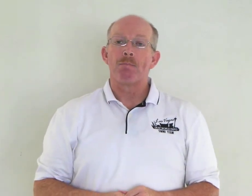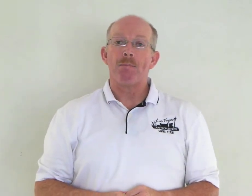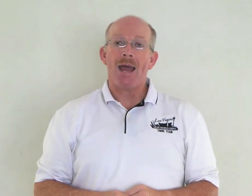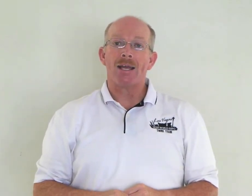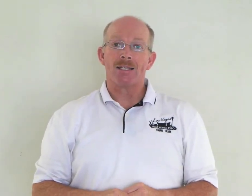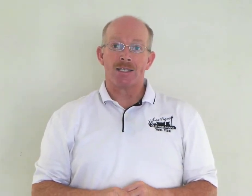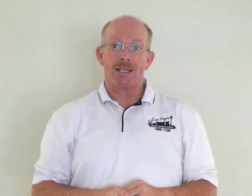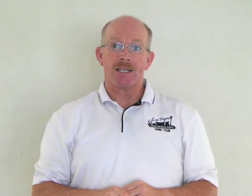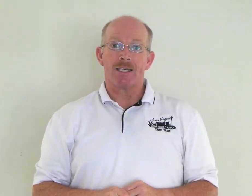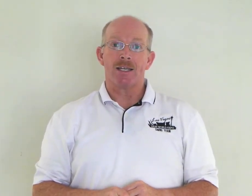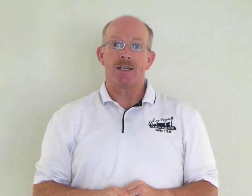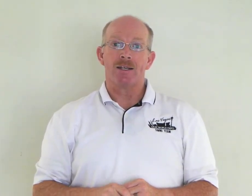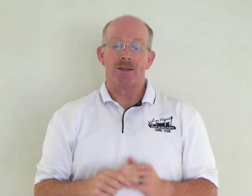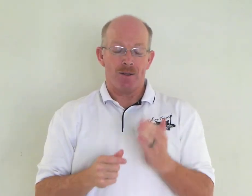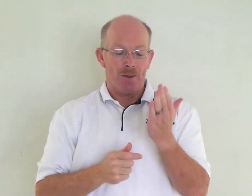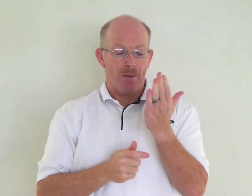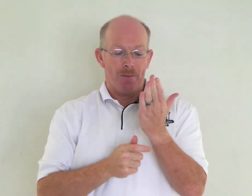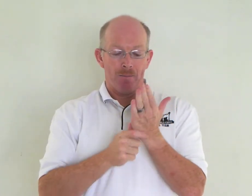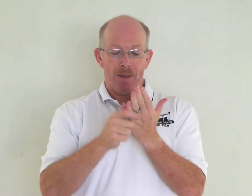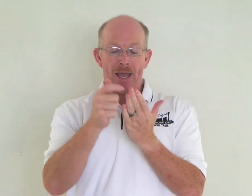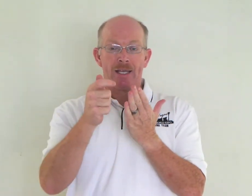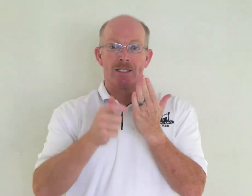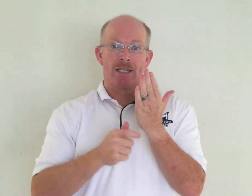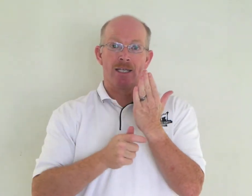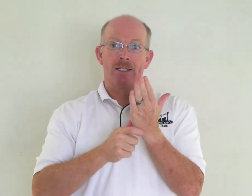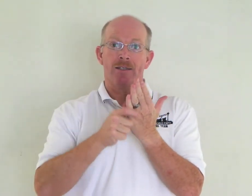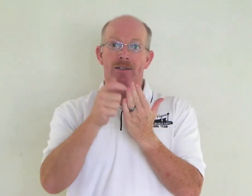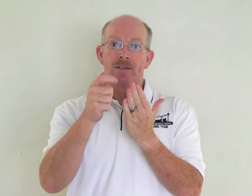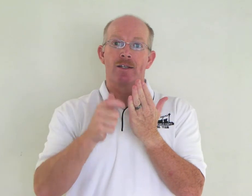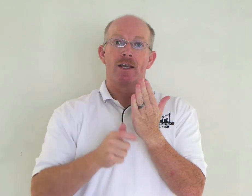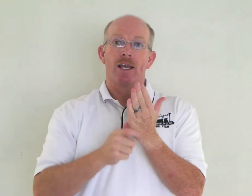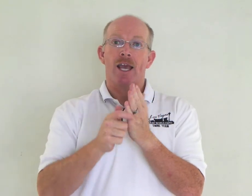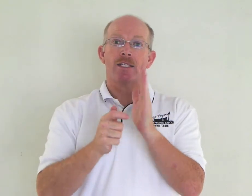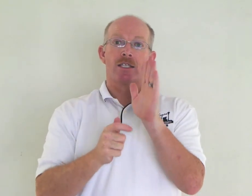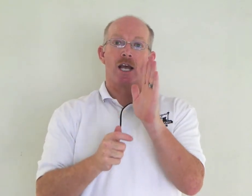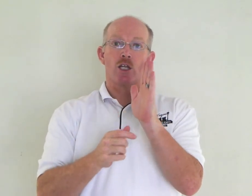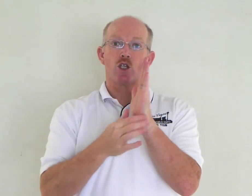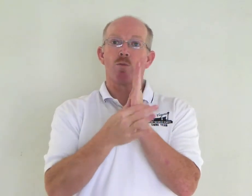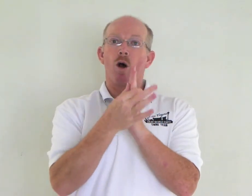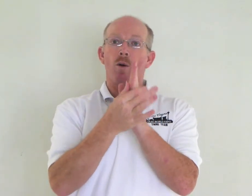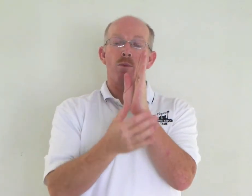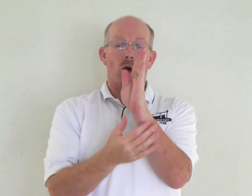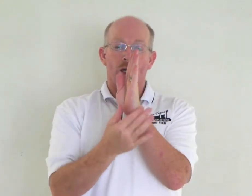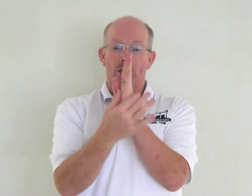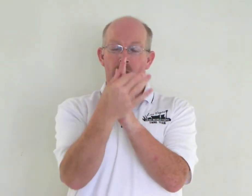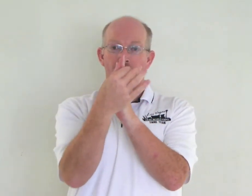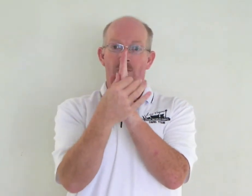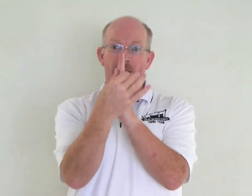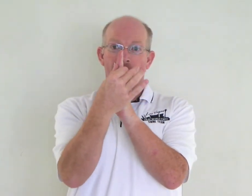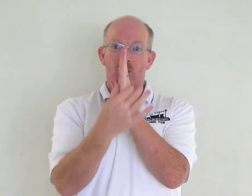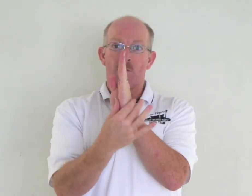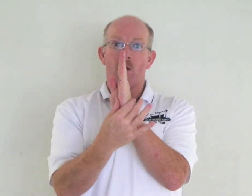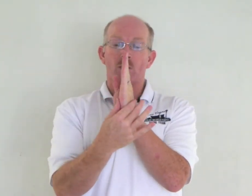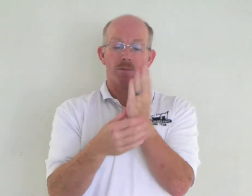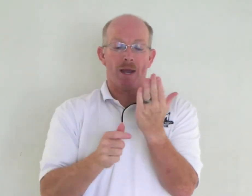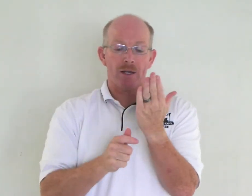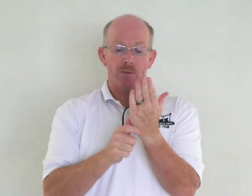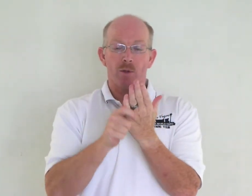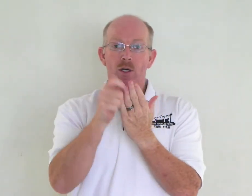Magazine. Magazine. It's a small book. So you've got the small spine of the book.